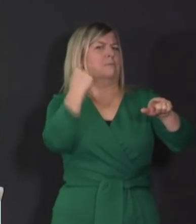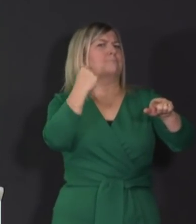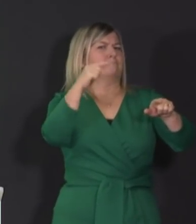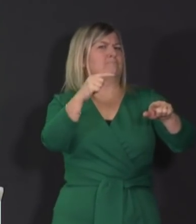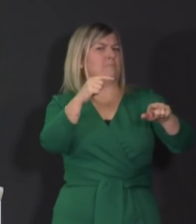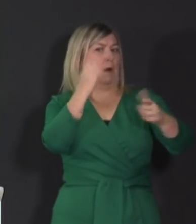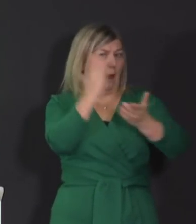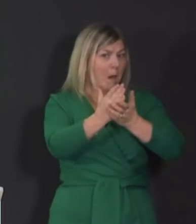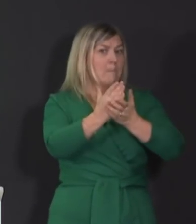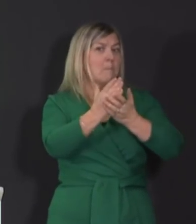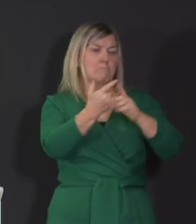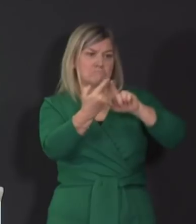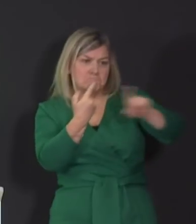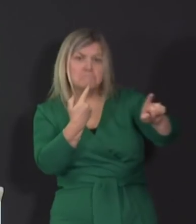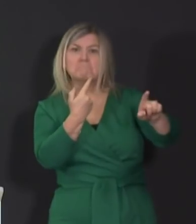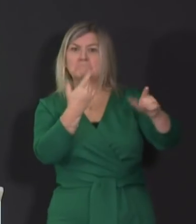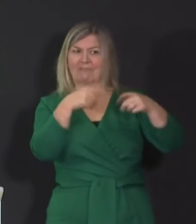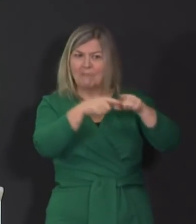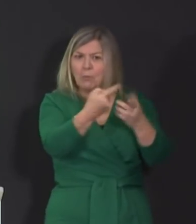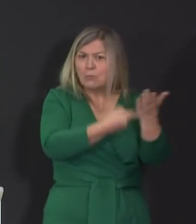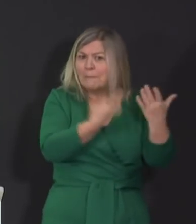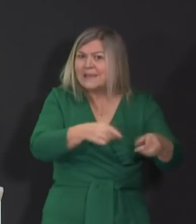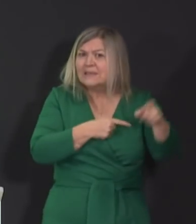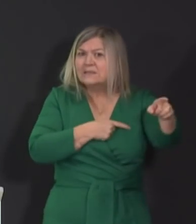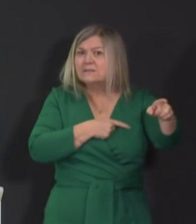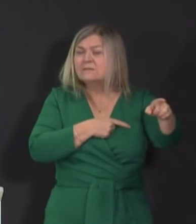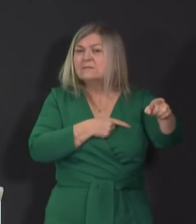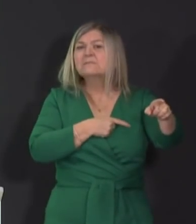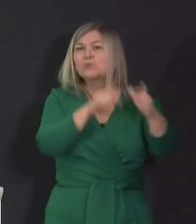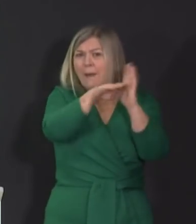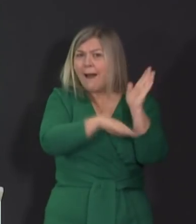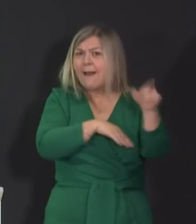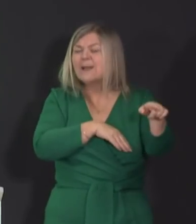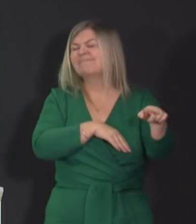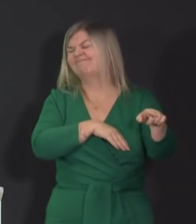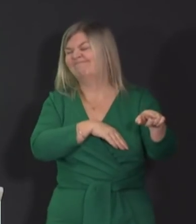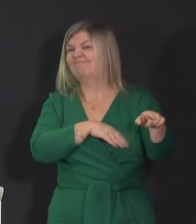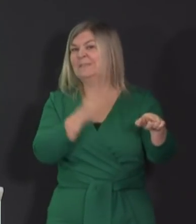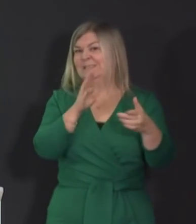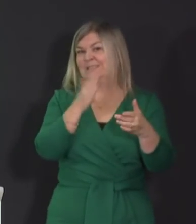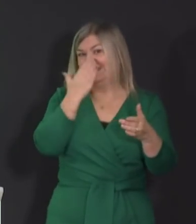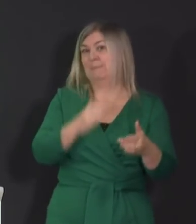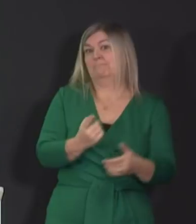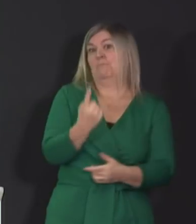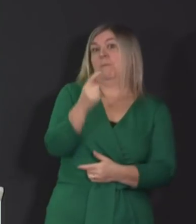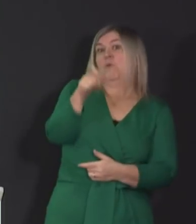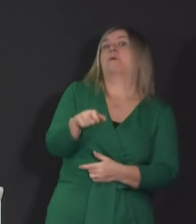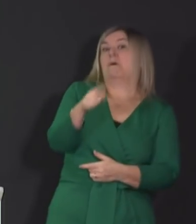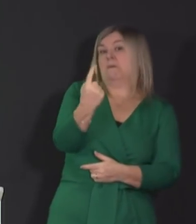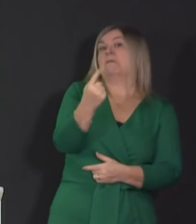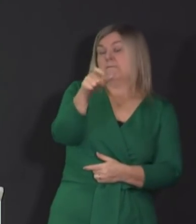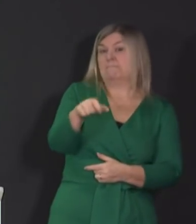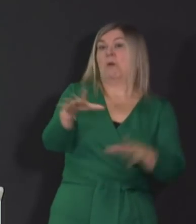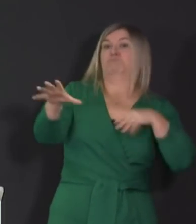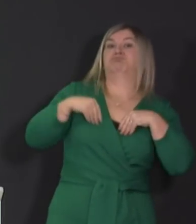rules was strict enough. Celtic now have a positive case and another 15 playing and coaching staff